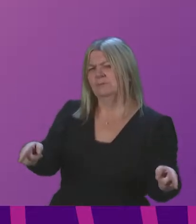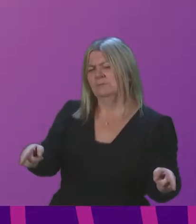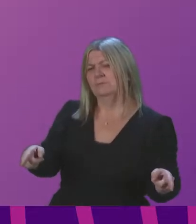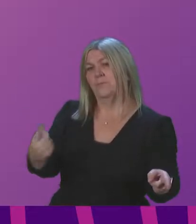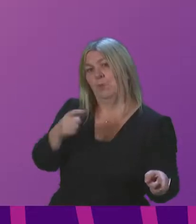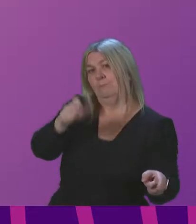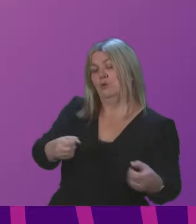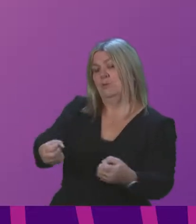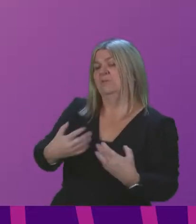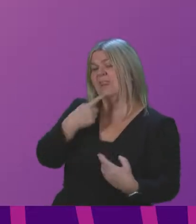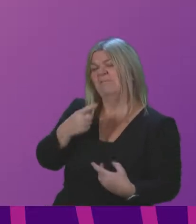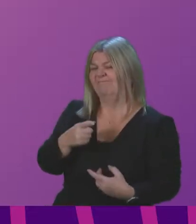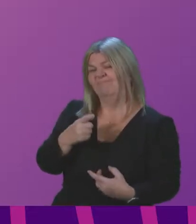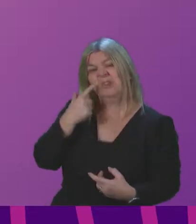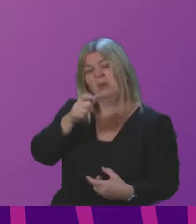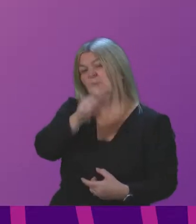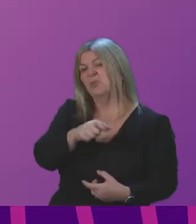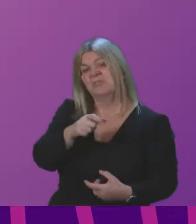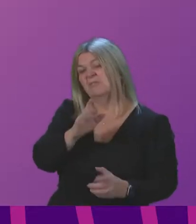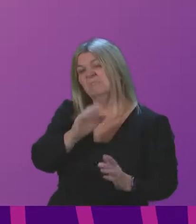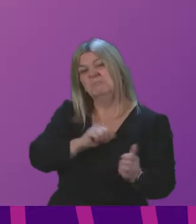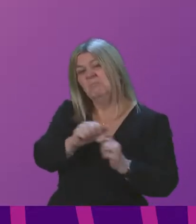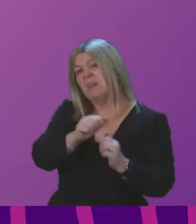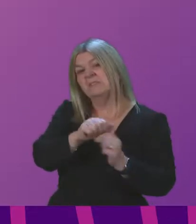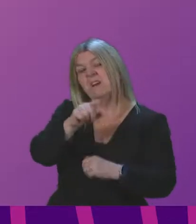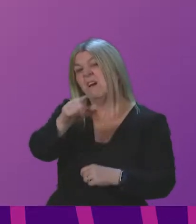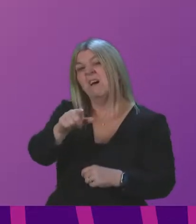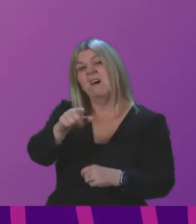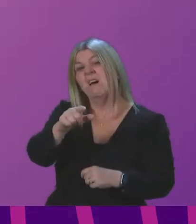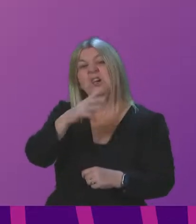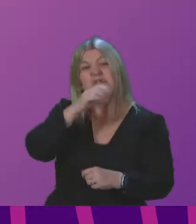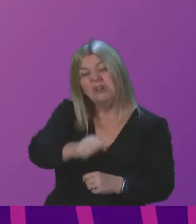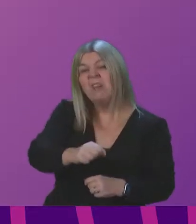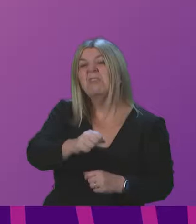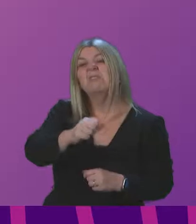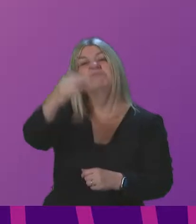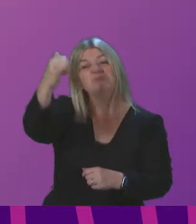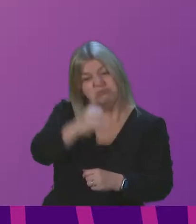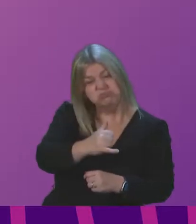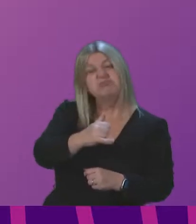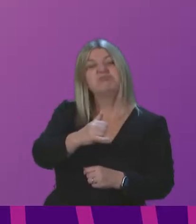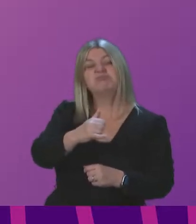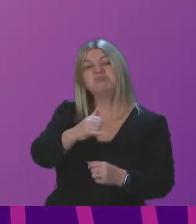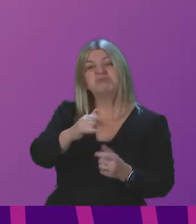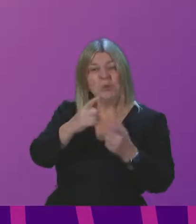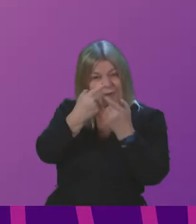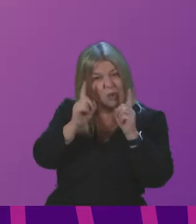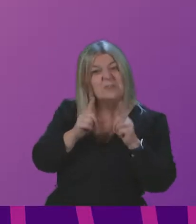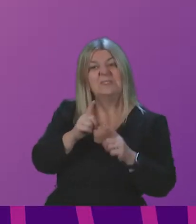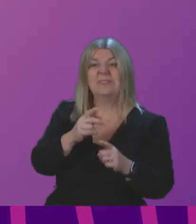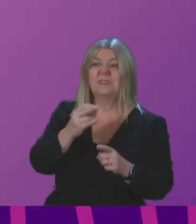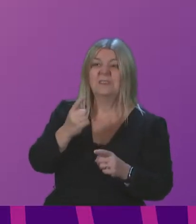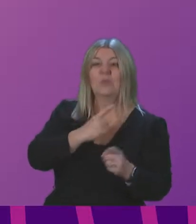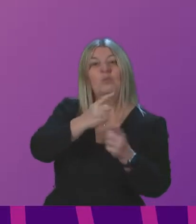person would be better off flying from Shetland to their mainland university for a day each week, rather than spend most of the time